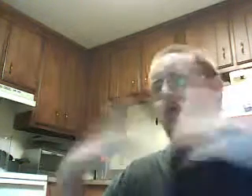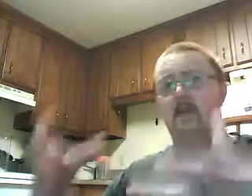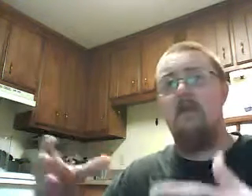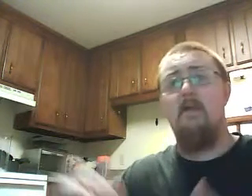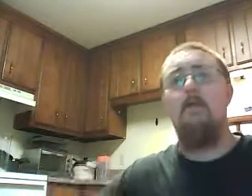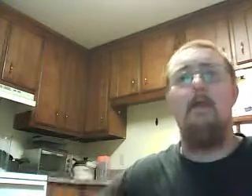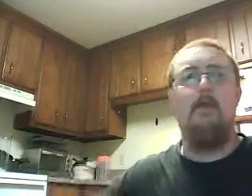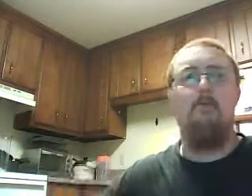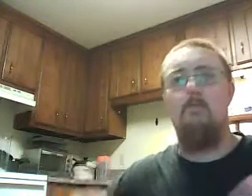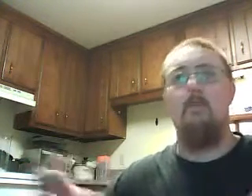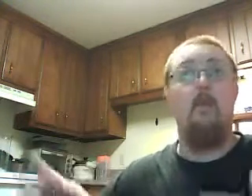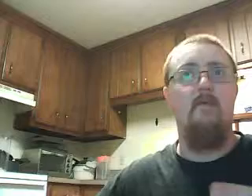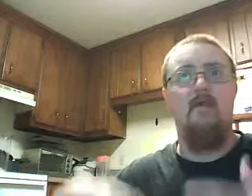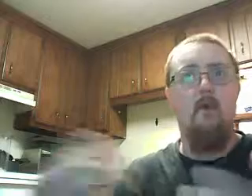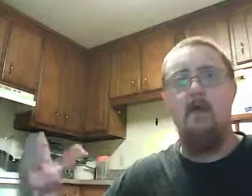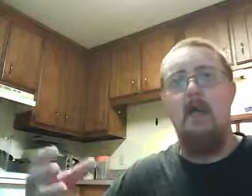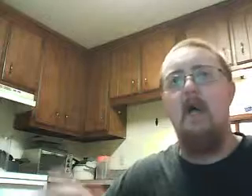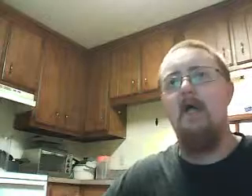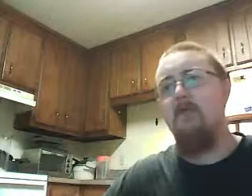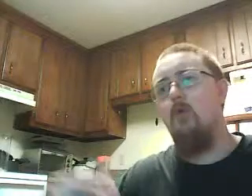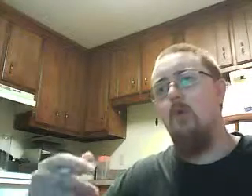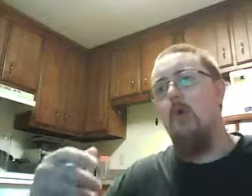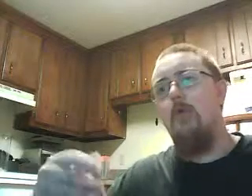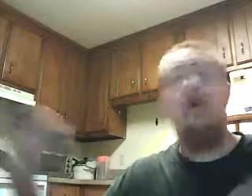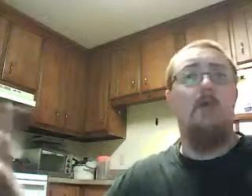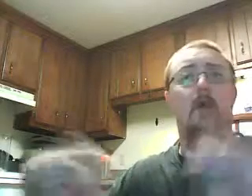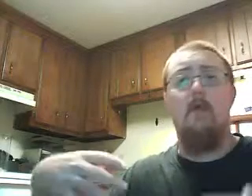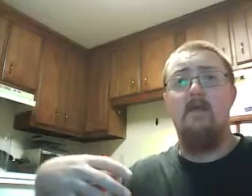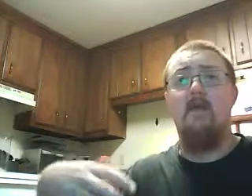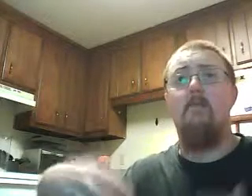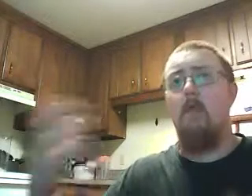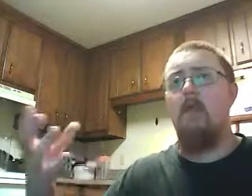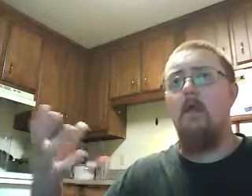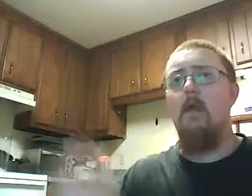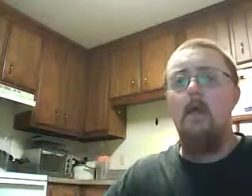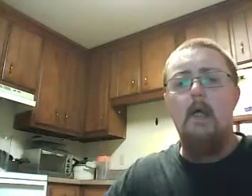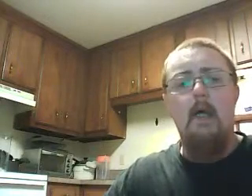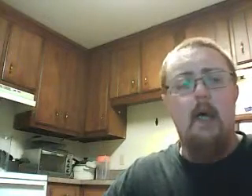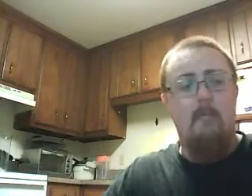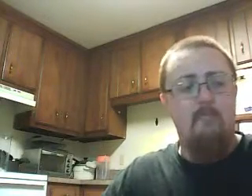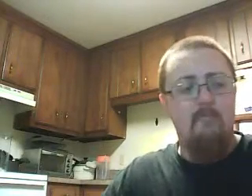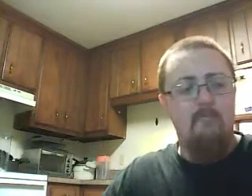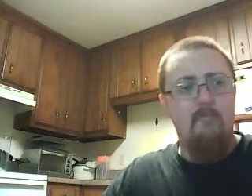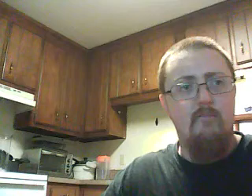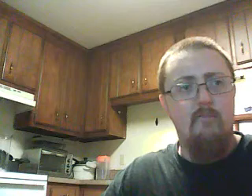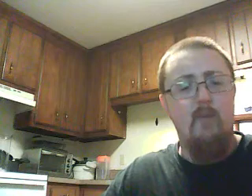other things that, you know, maybe you sold in the past or things you're interested in personally. Um, but